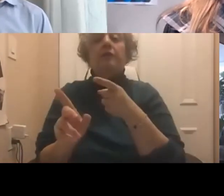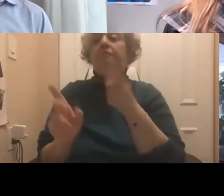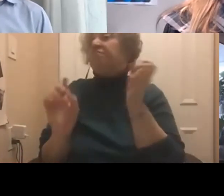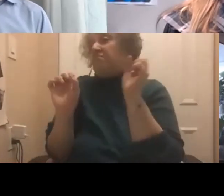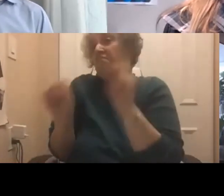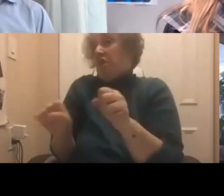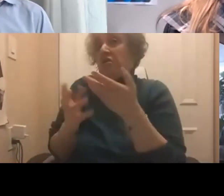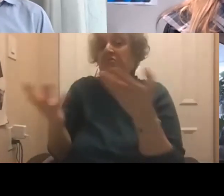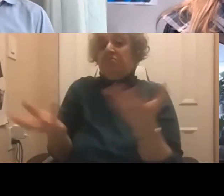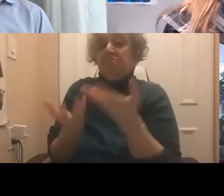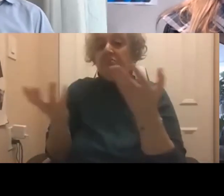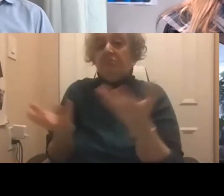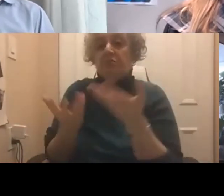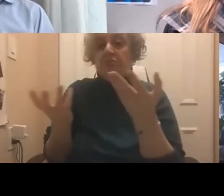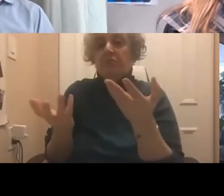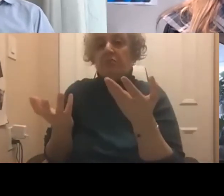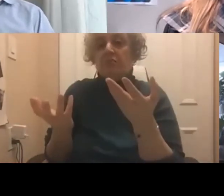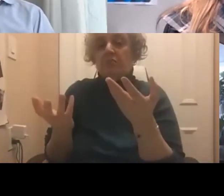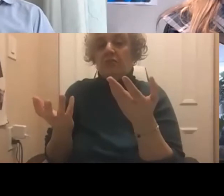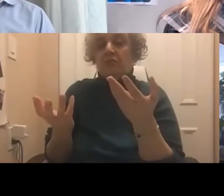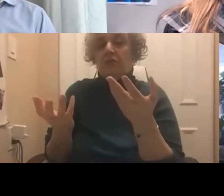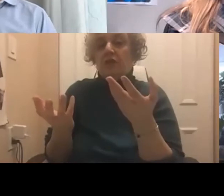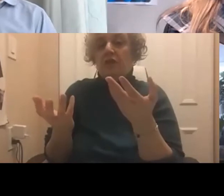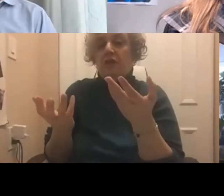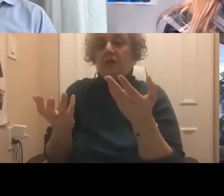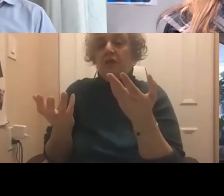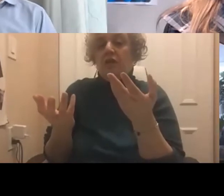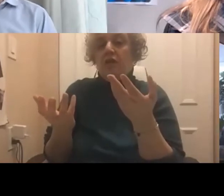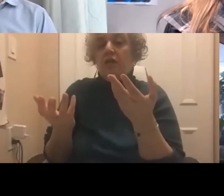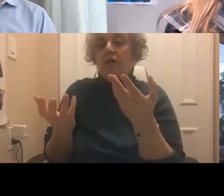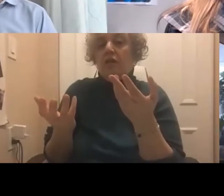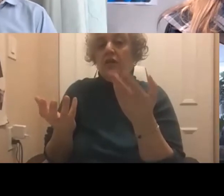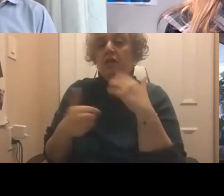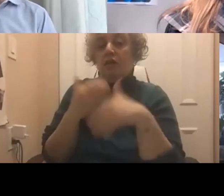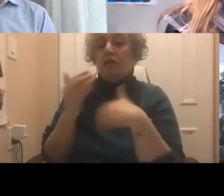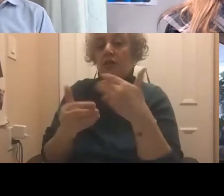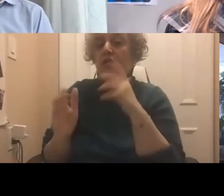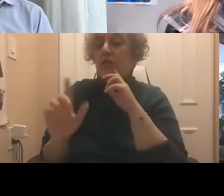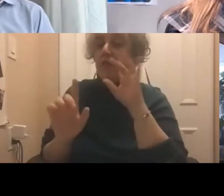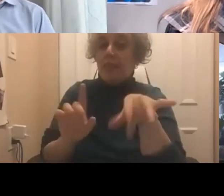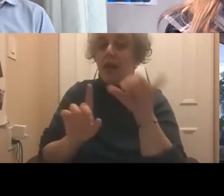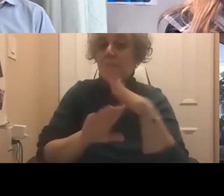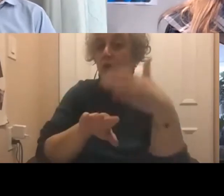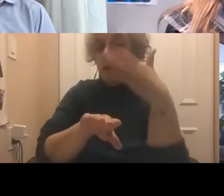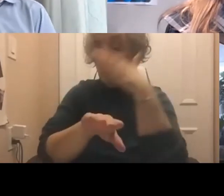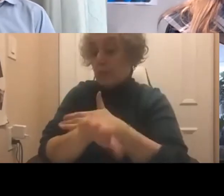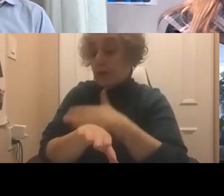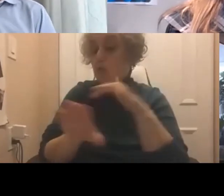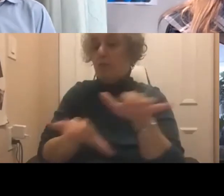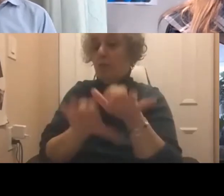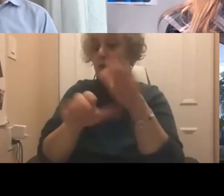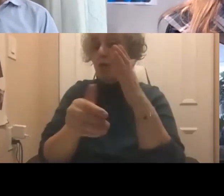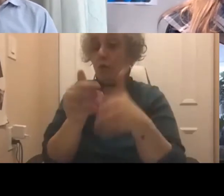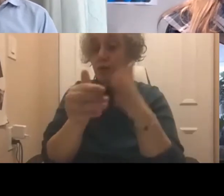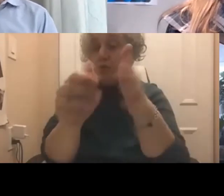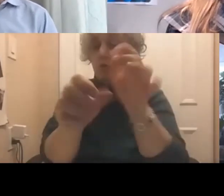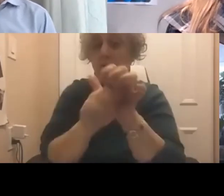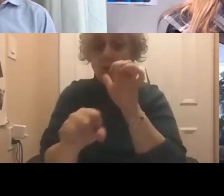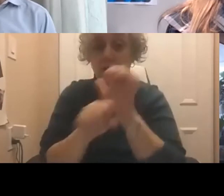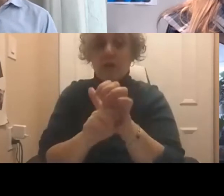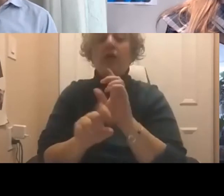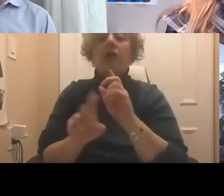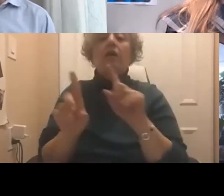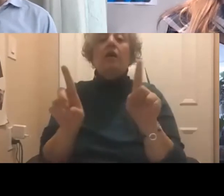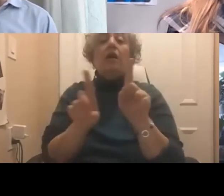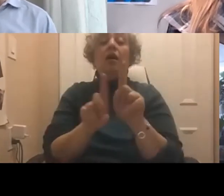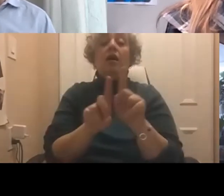actually use those different use cases to improve positivity. That's where